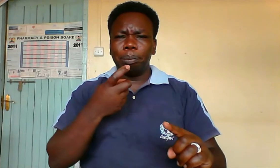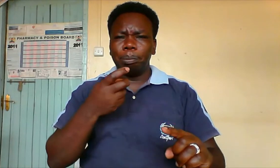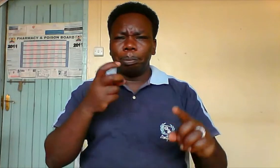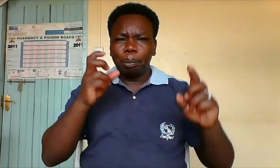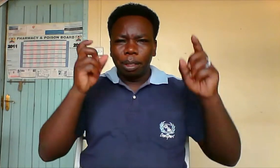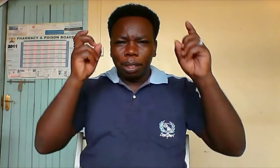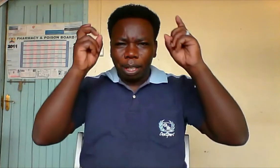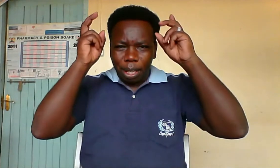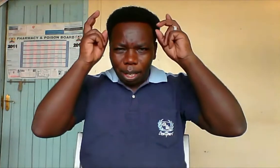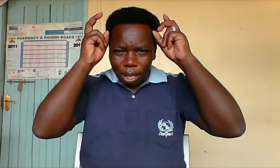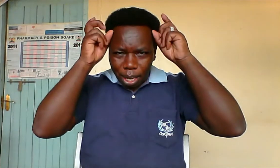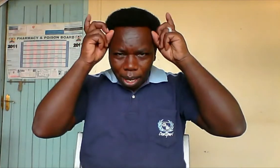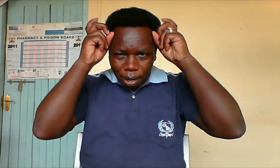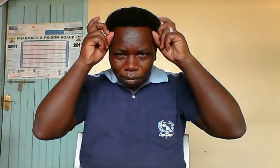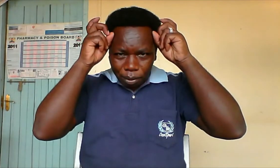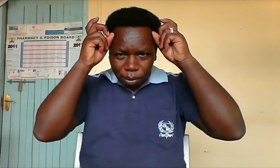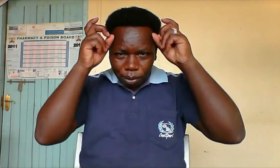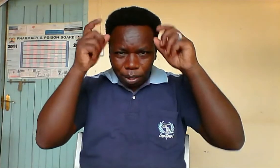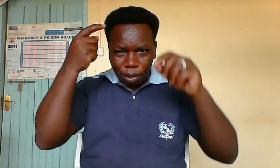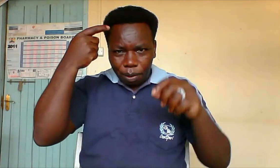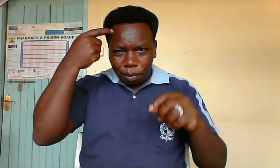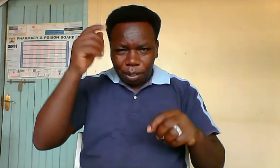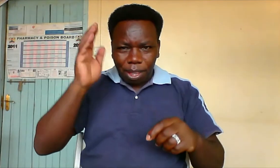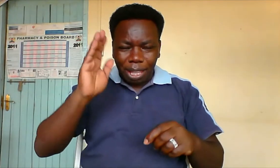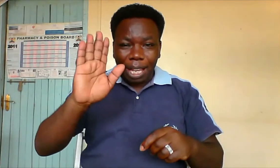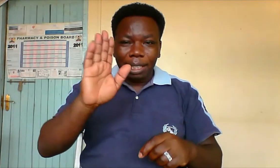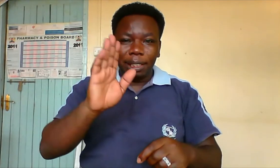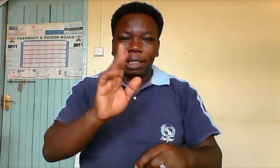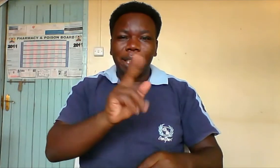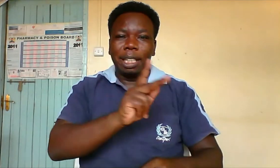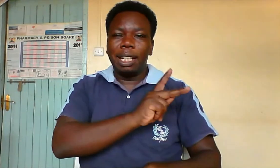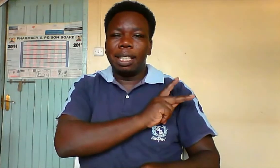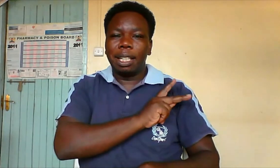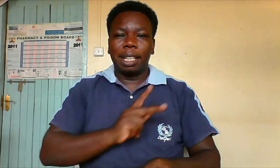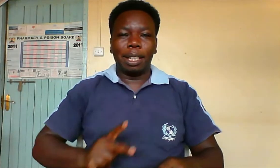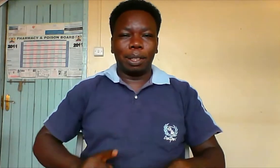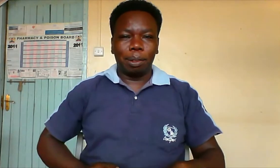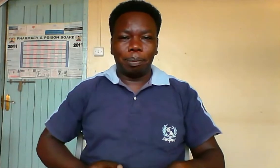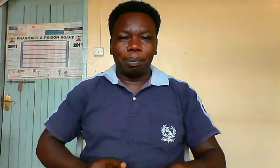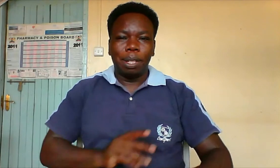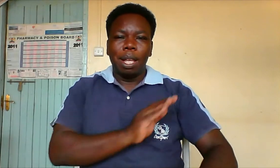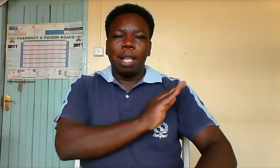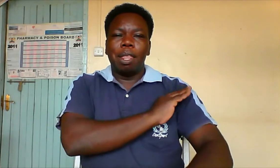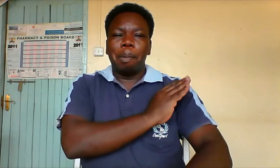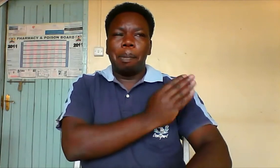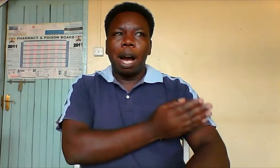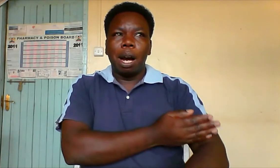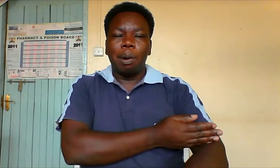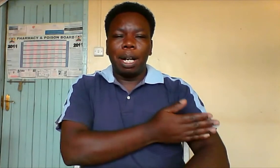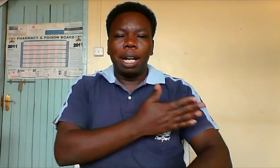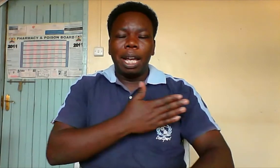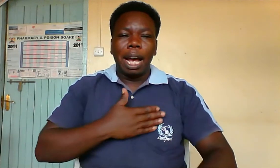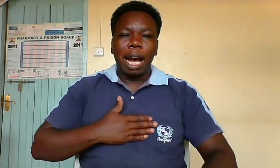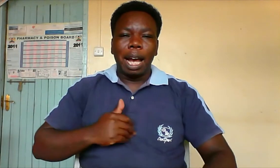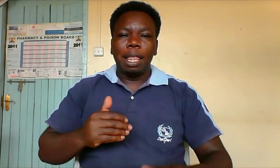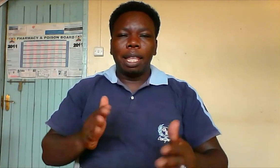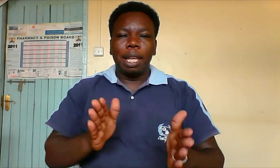evil for thy is the kingdom the power and the